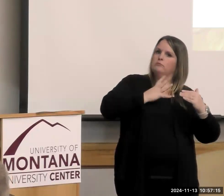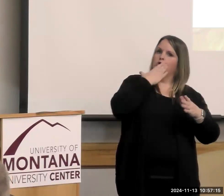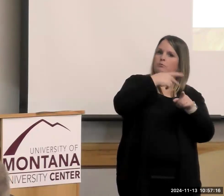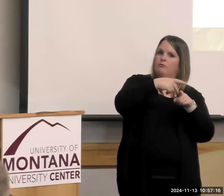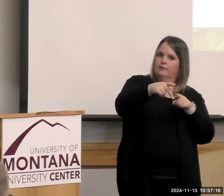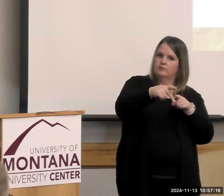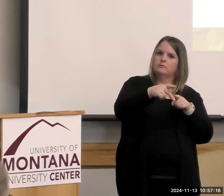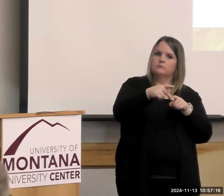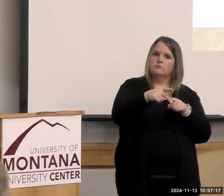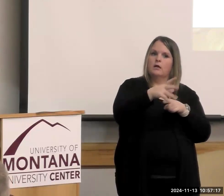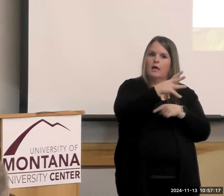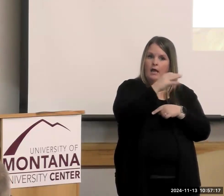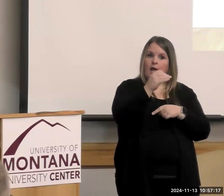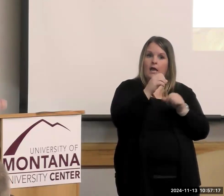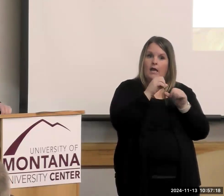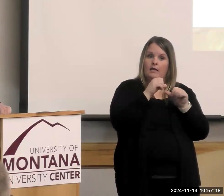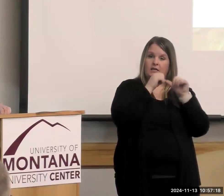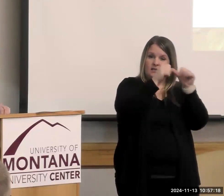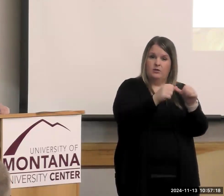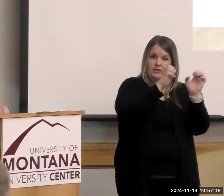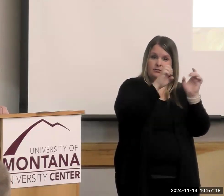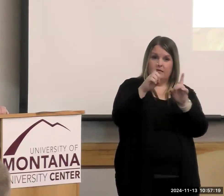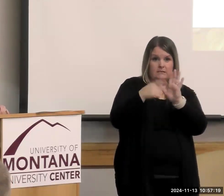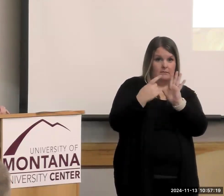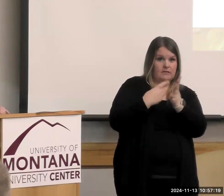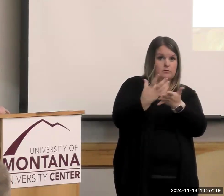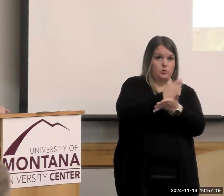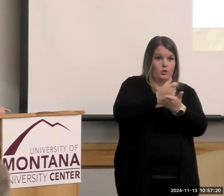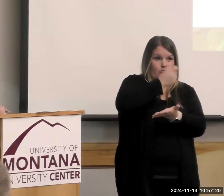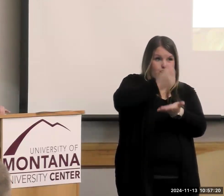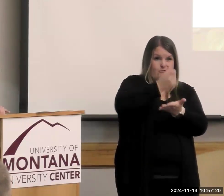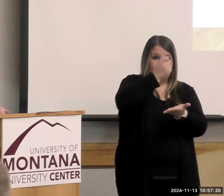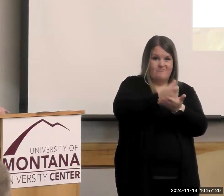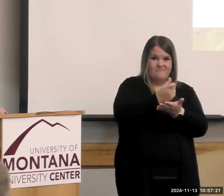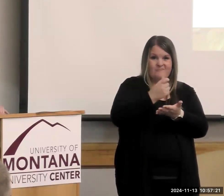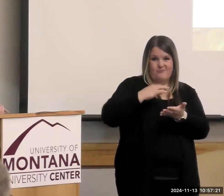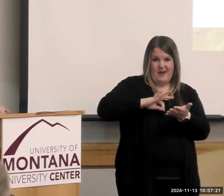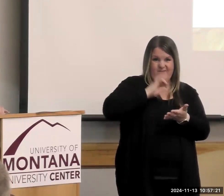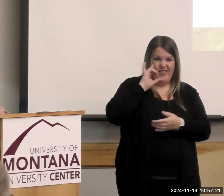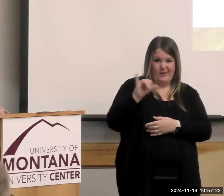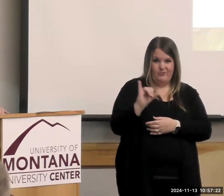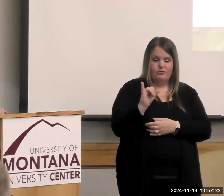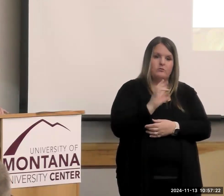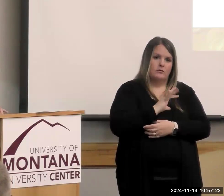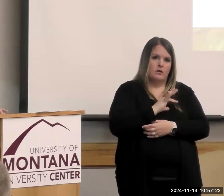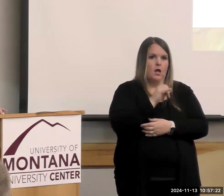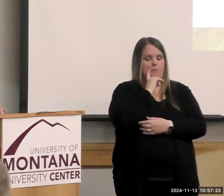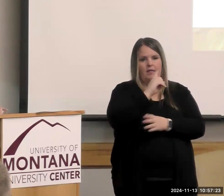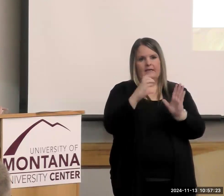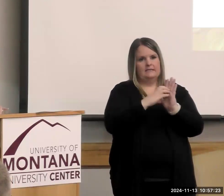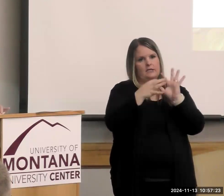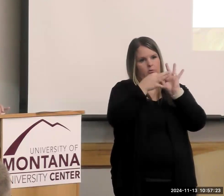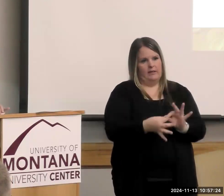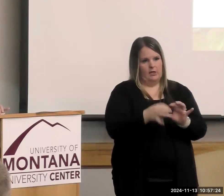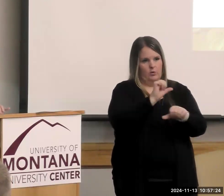approved. But the sections on working with people with intellectual and developmental disabilities is spectacular. I